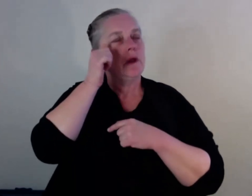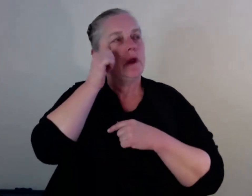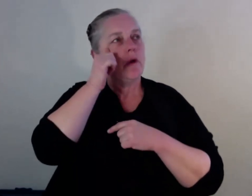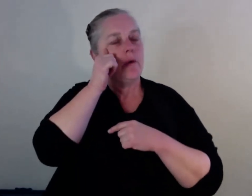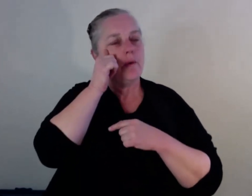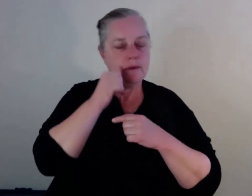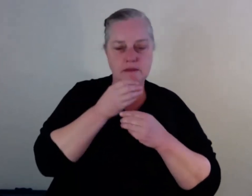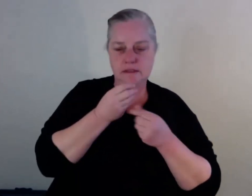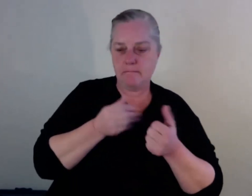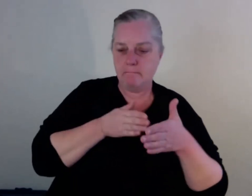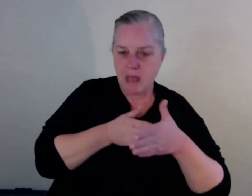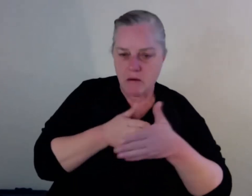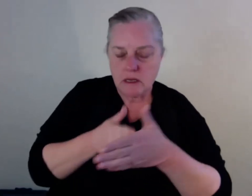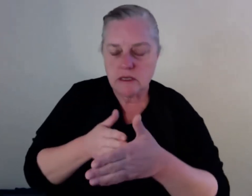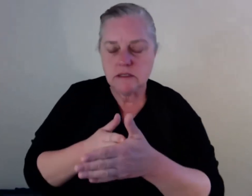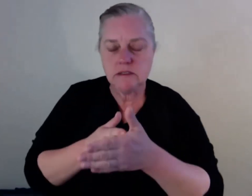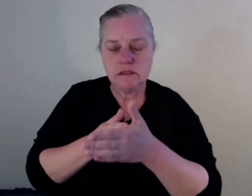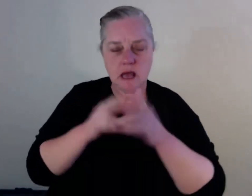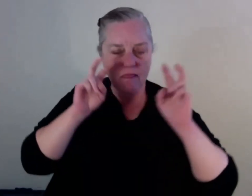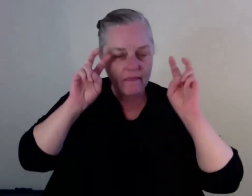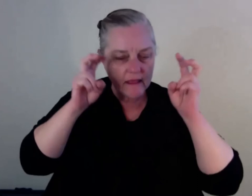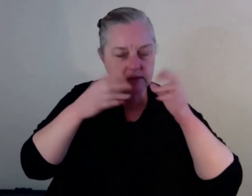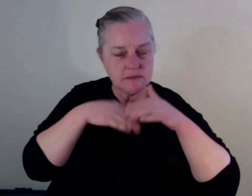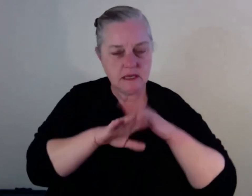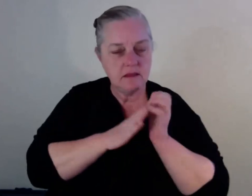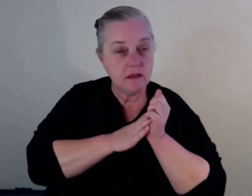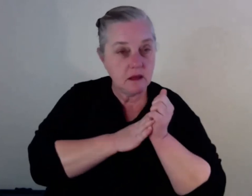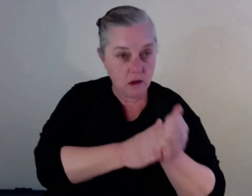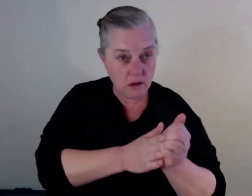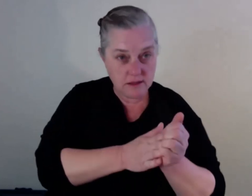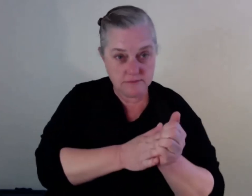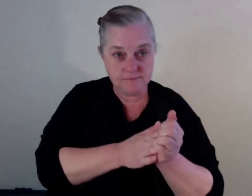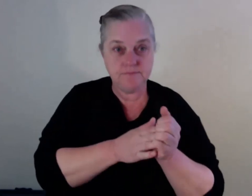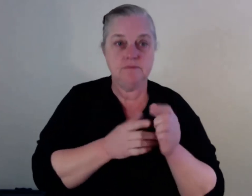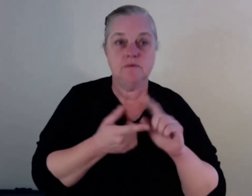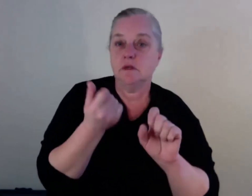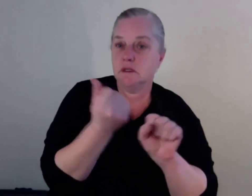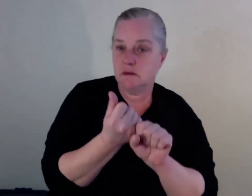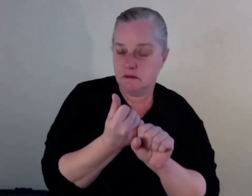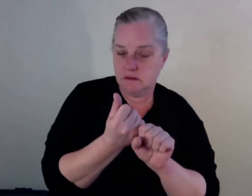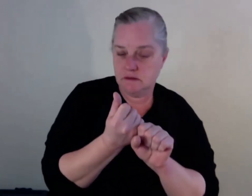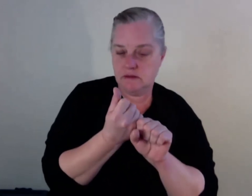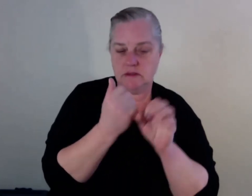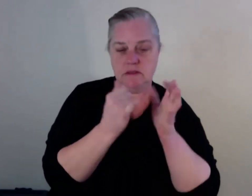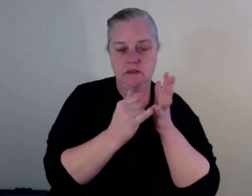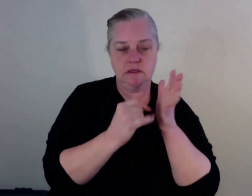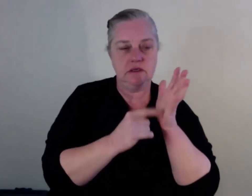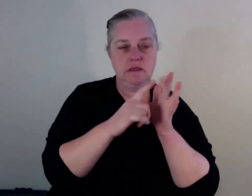you'll be able to read about when it's released are things like the stigma associated with accessing alcohol and other drug support